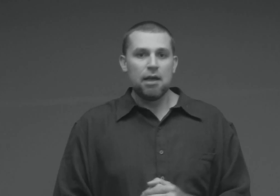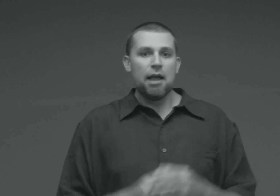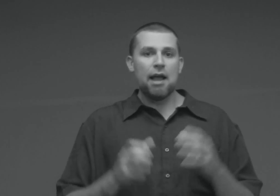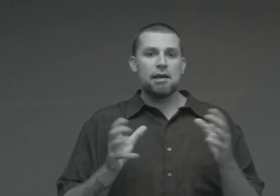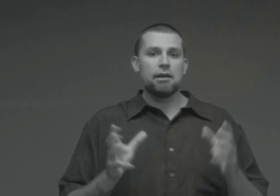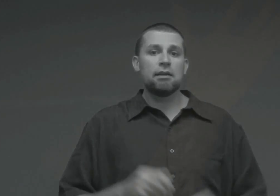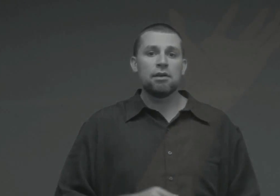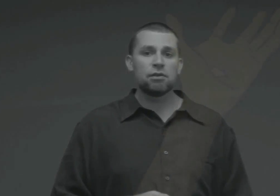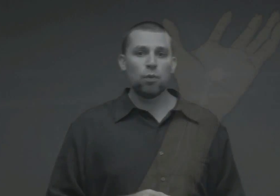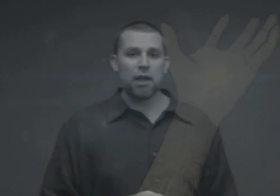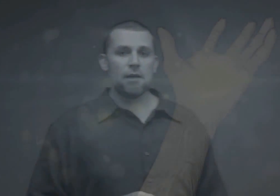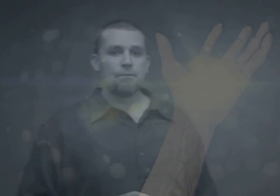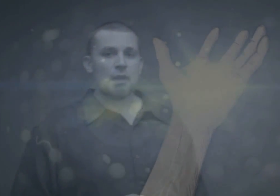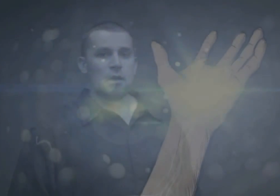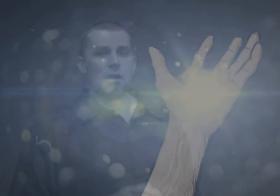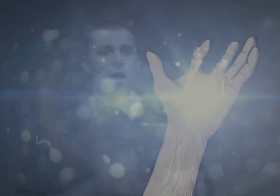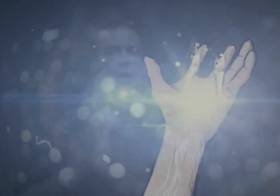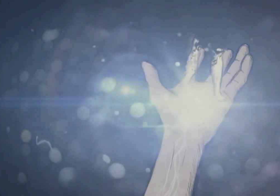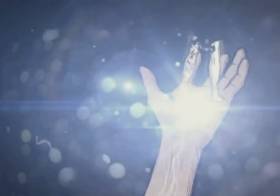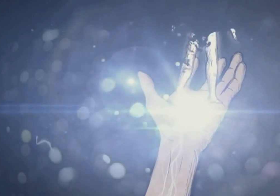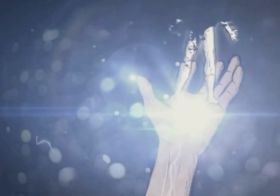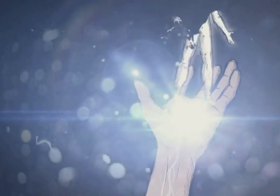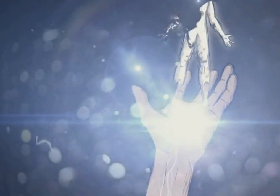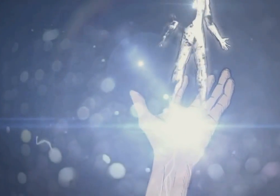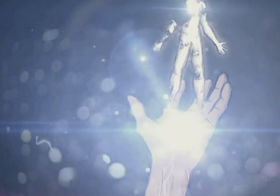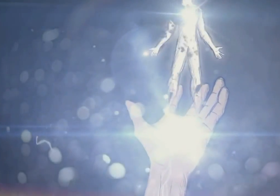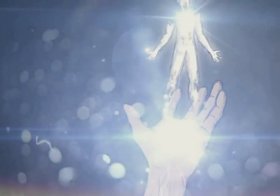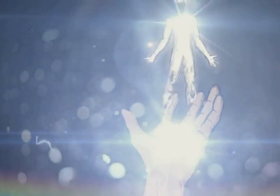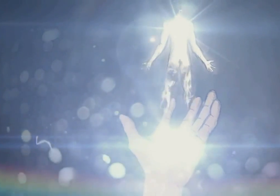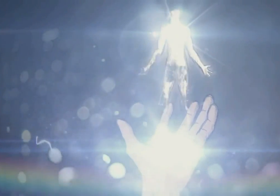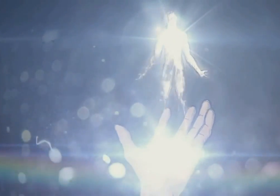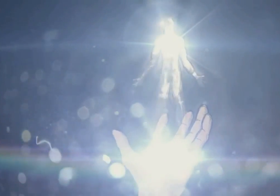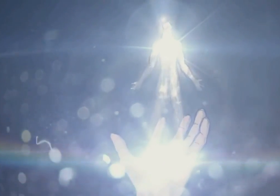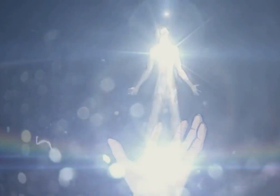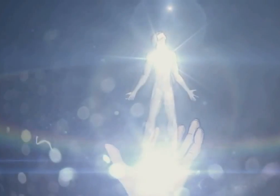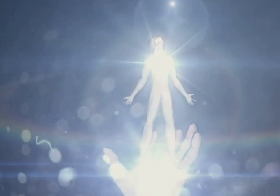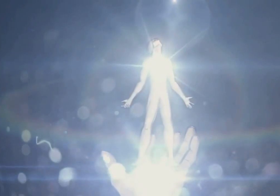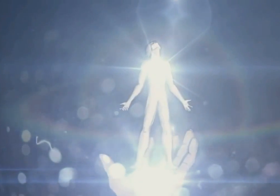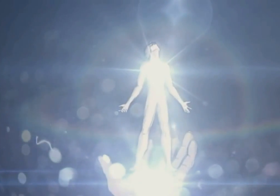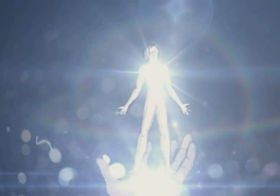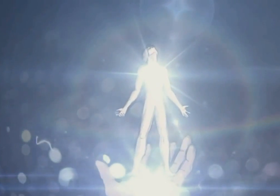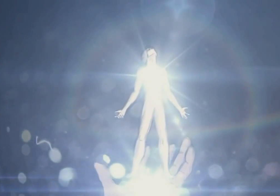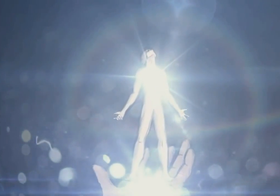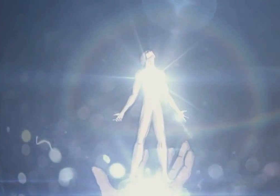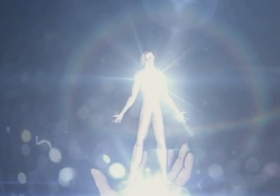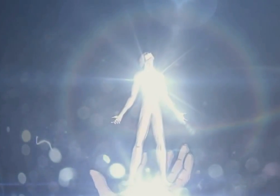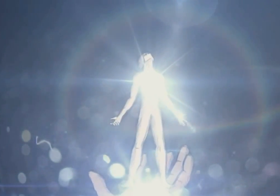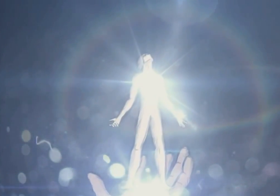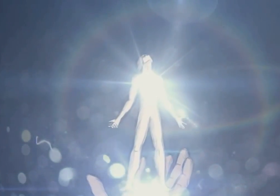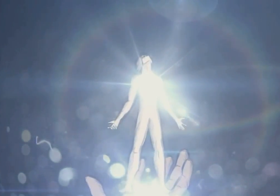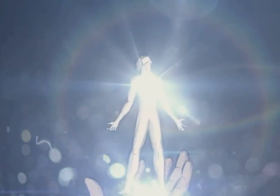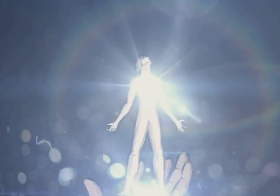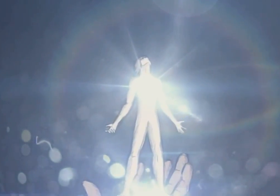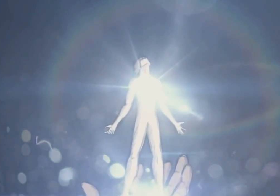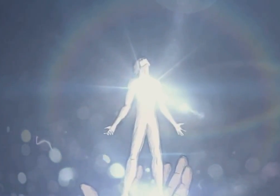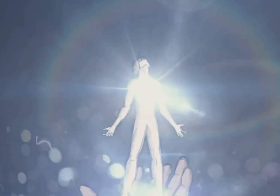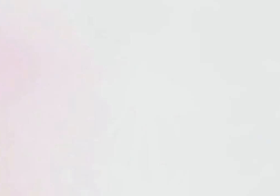And in this way, our new life in Christ is like this stage